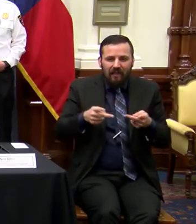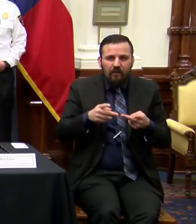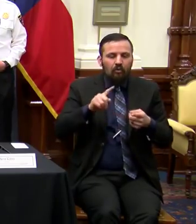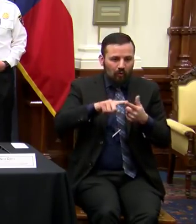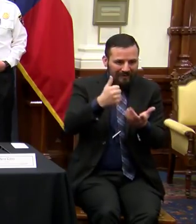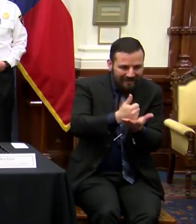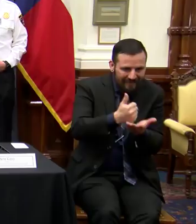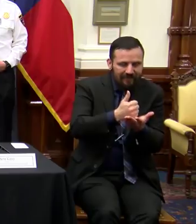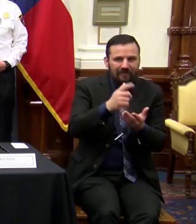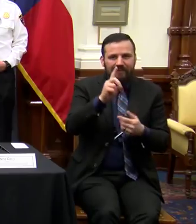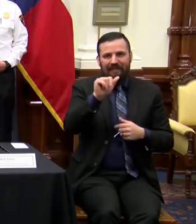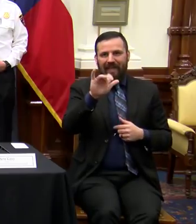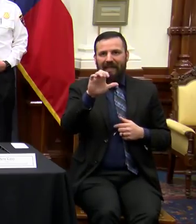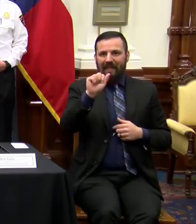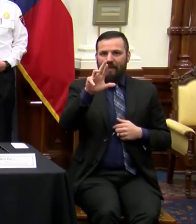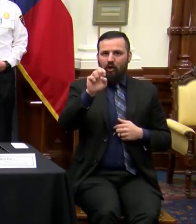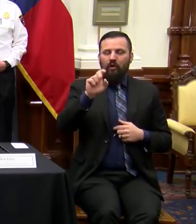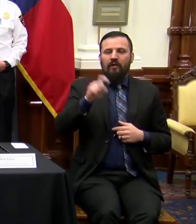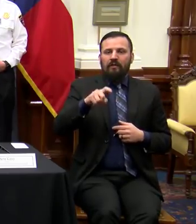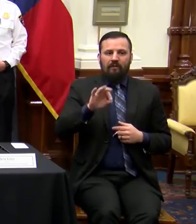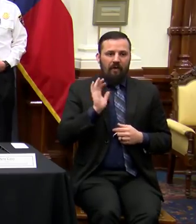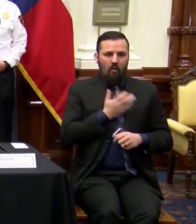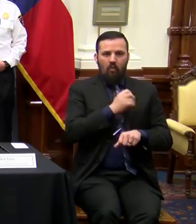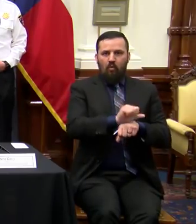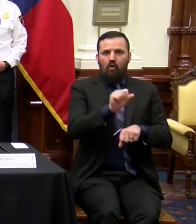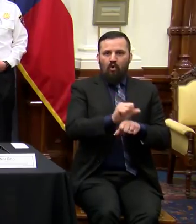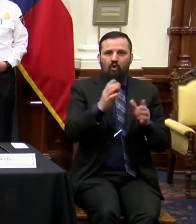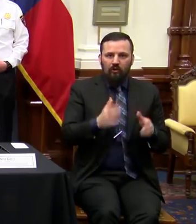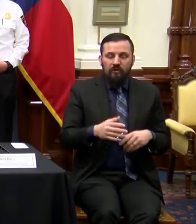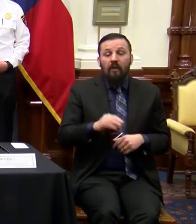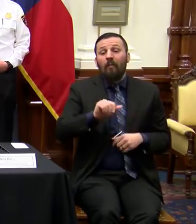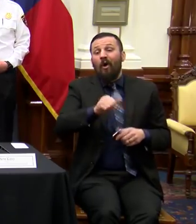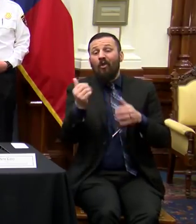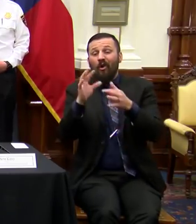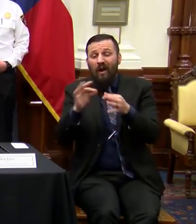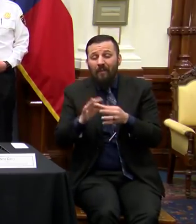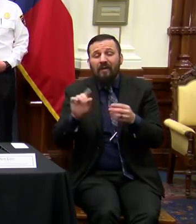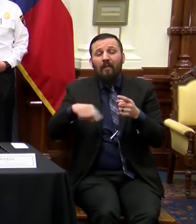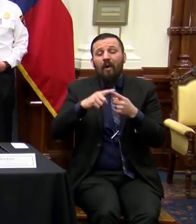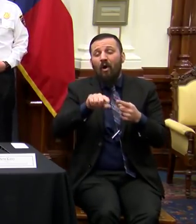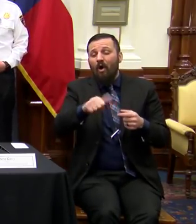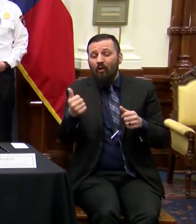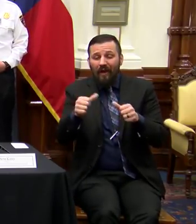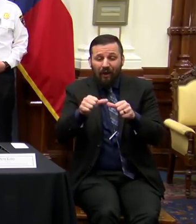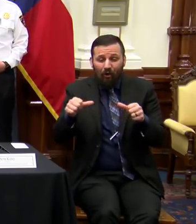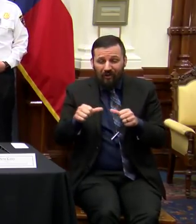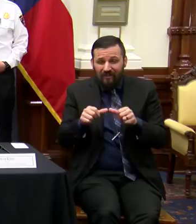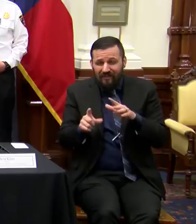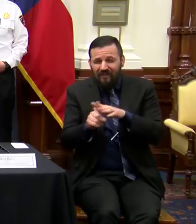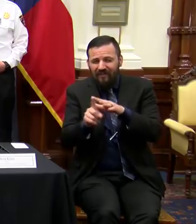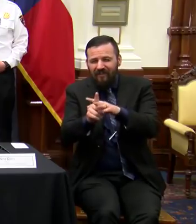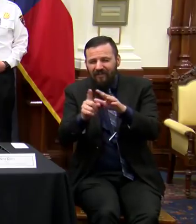workers. A couple of comments about some other areas that have been raised recently.